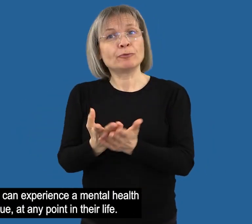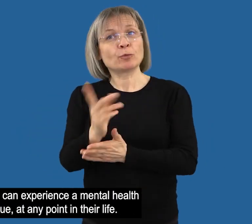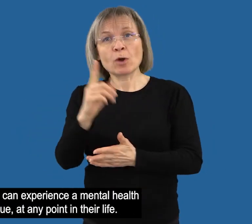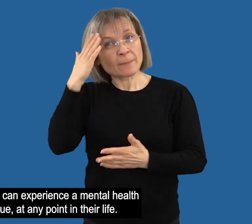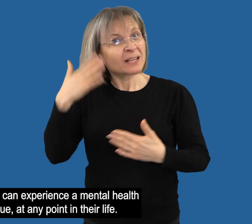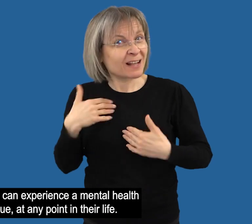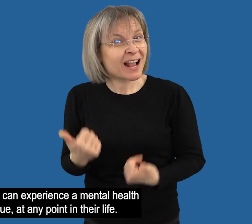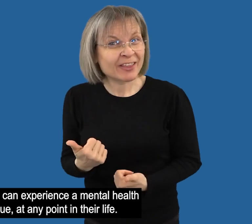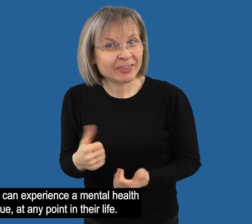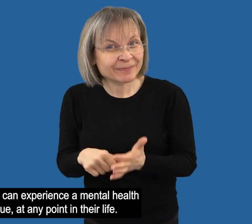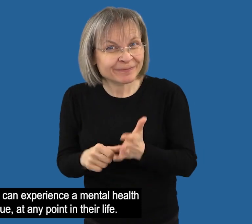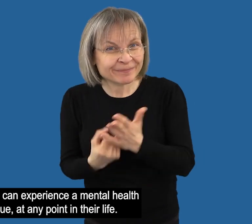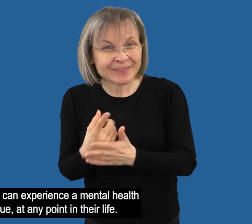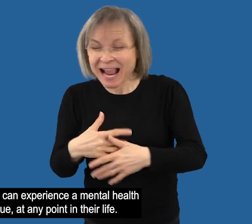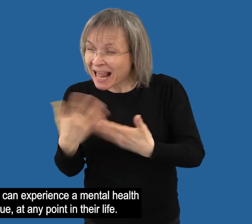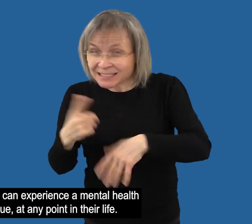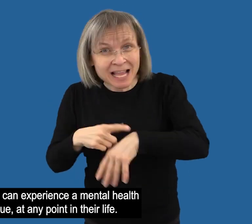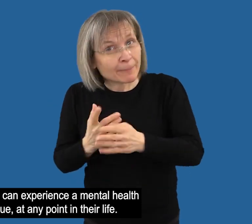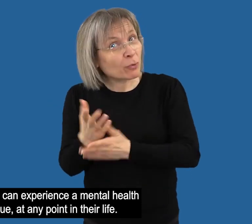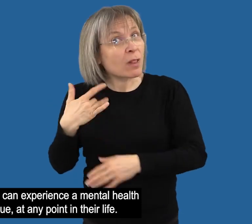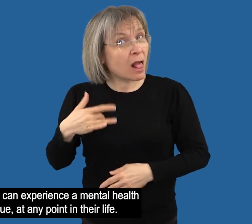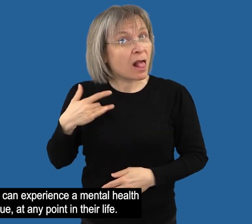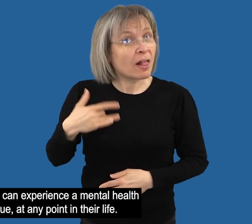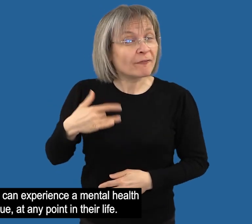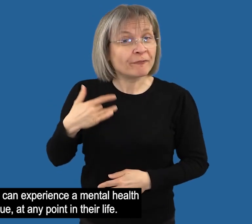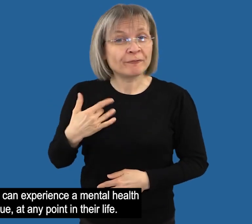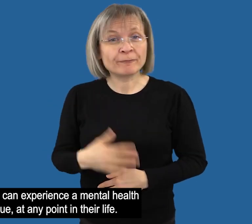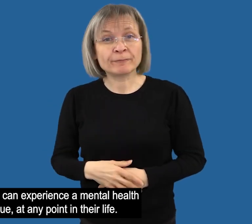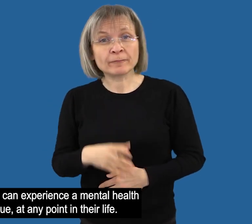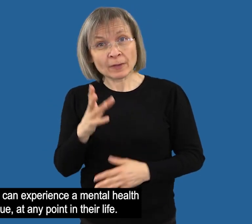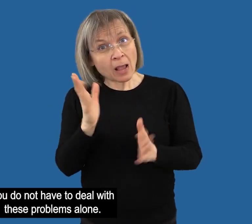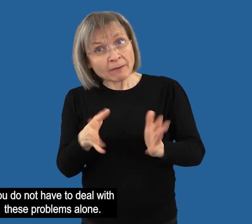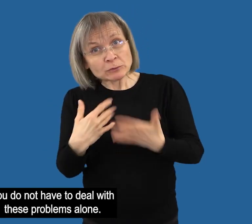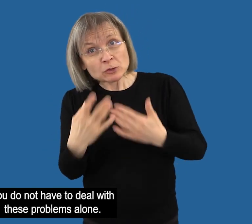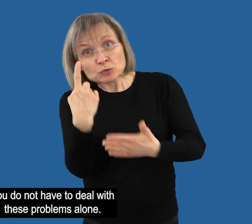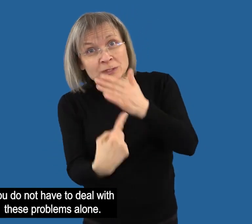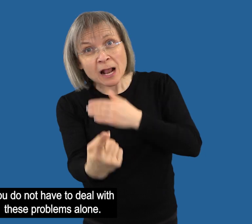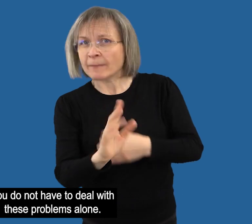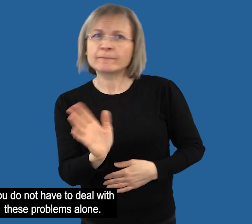issue at any point in their life. You do not have to deal with these problems alone.